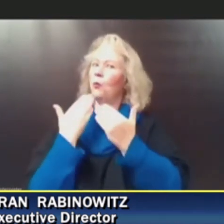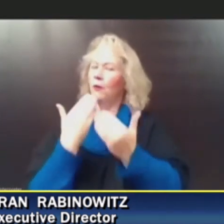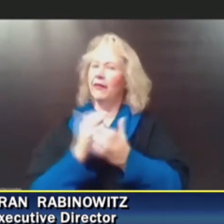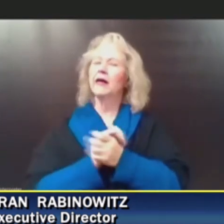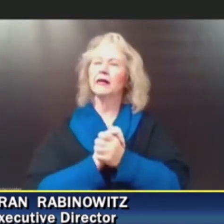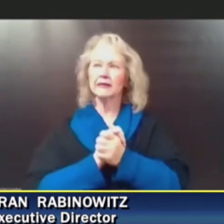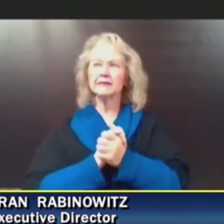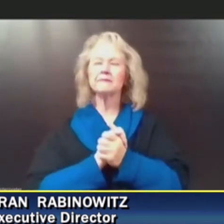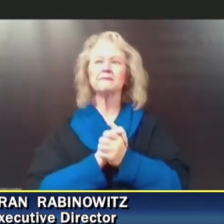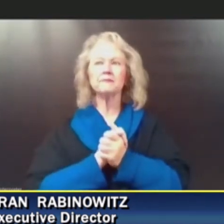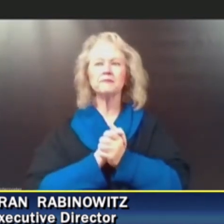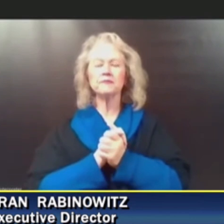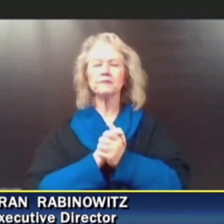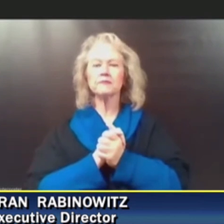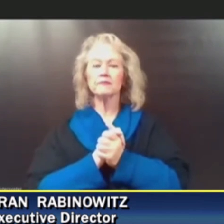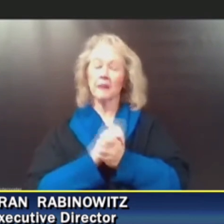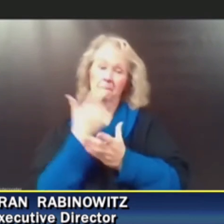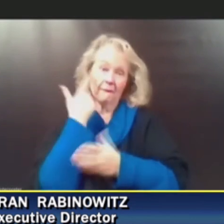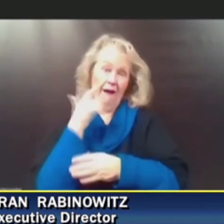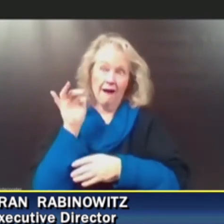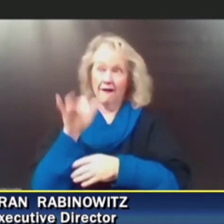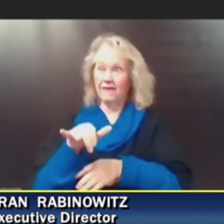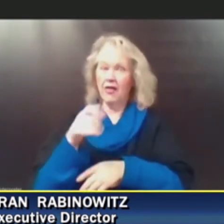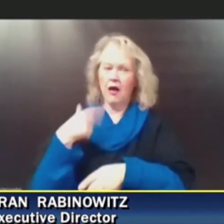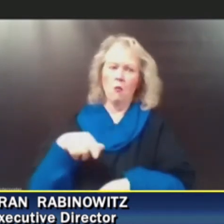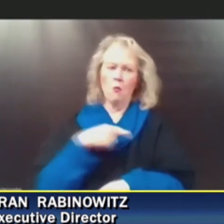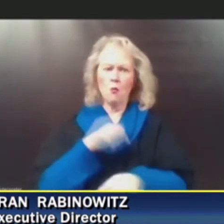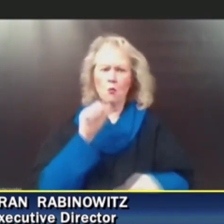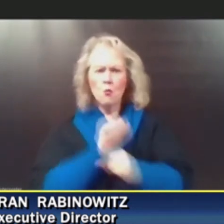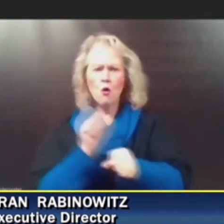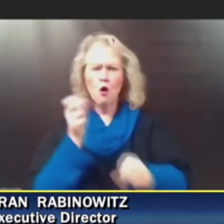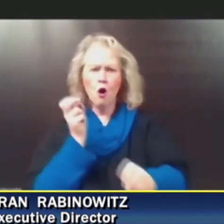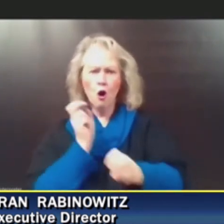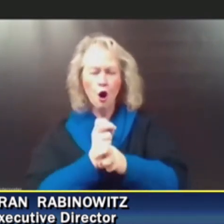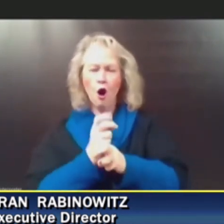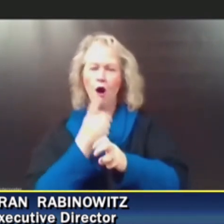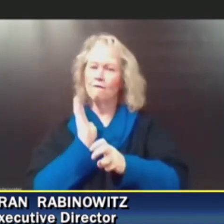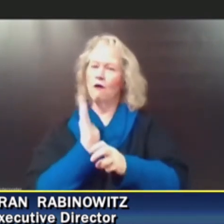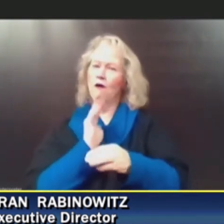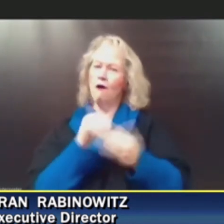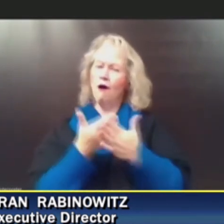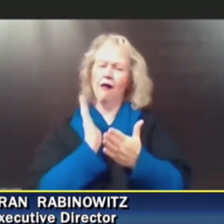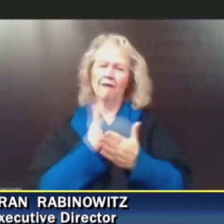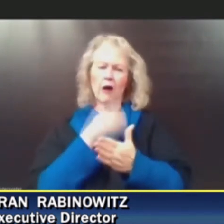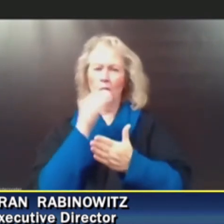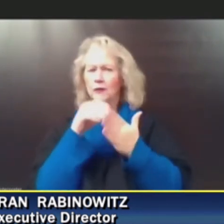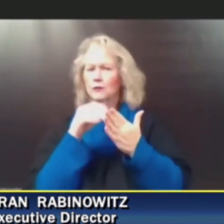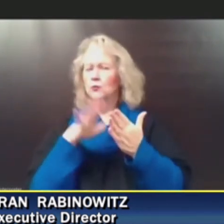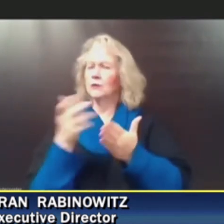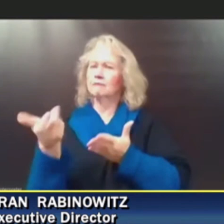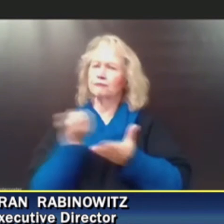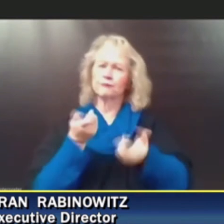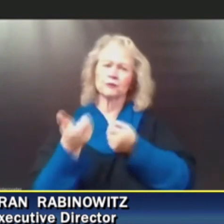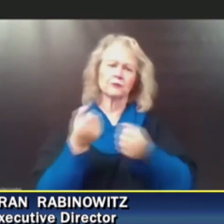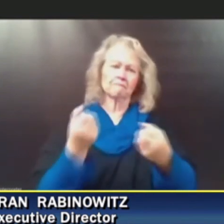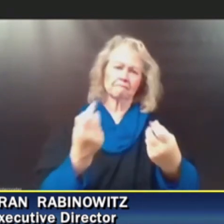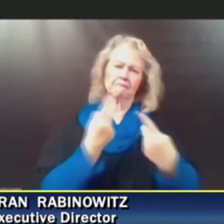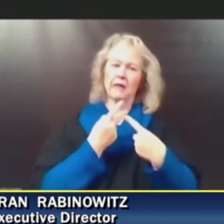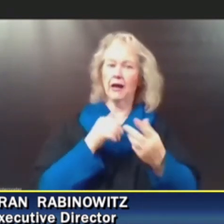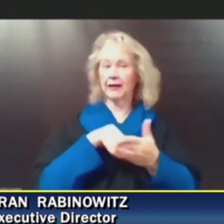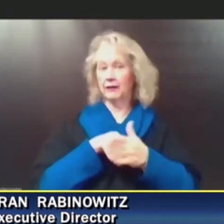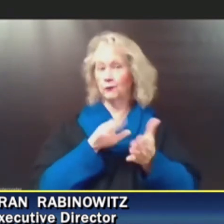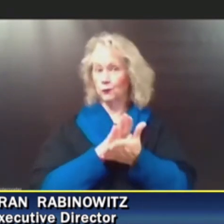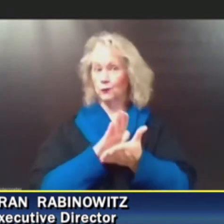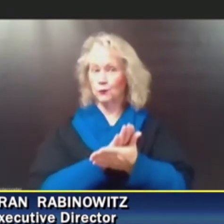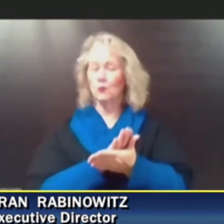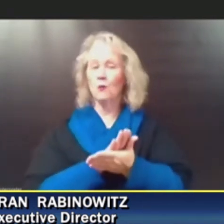really worked incredibly hard to bring all the children in to school because we know that